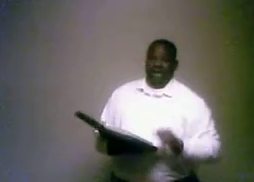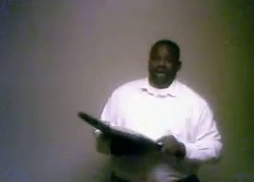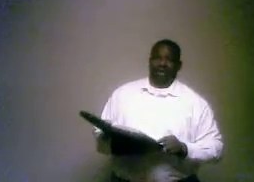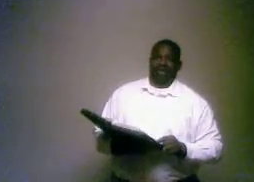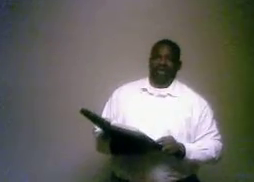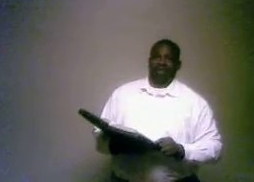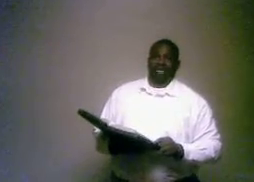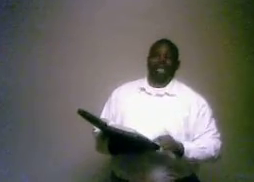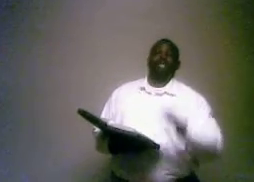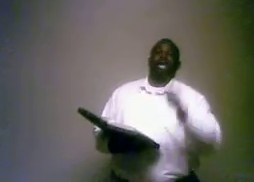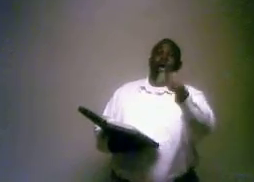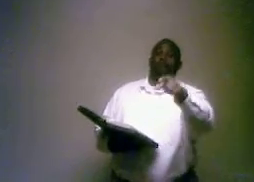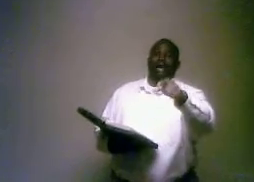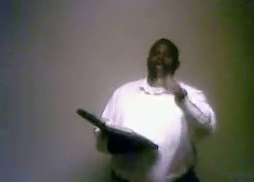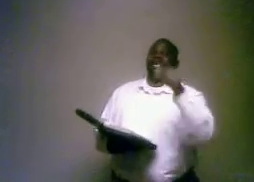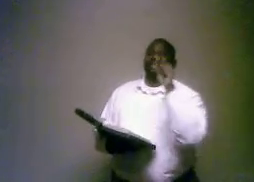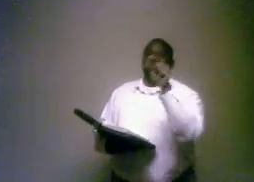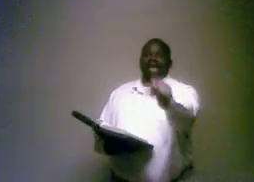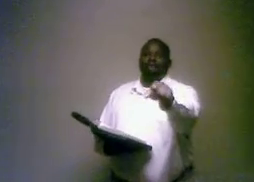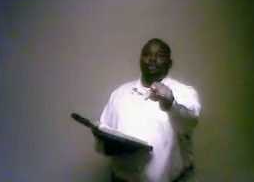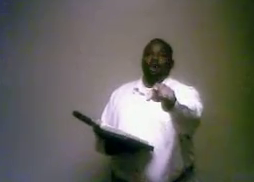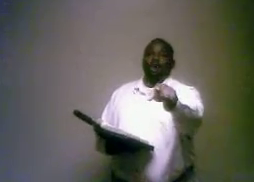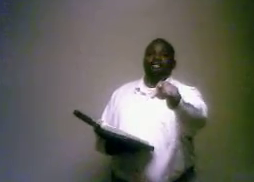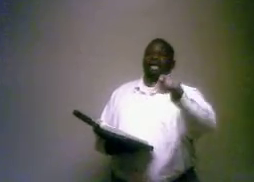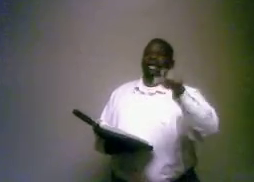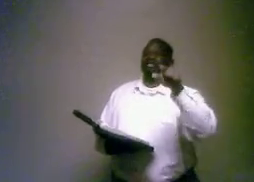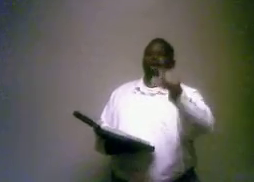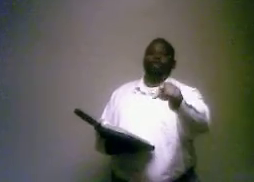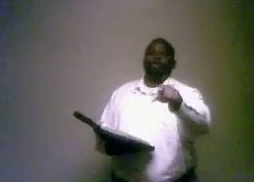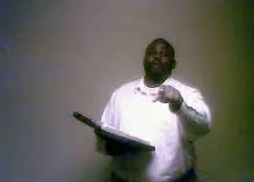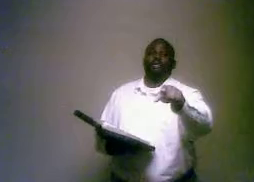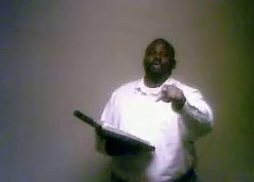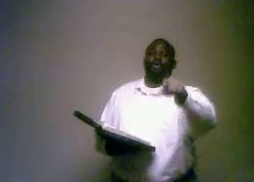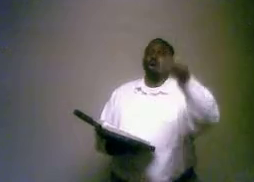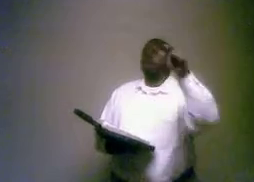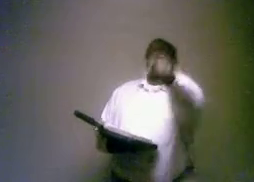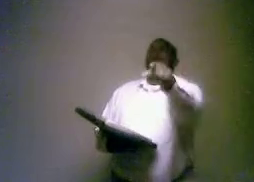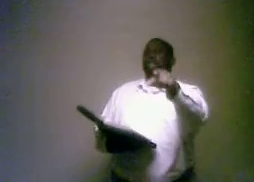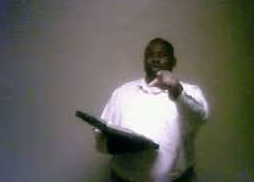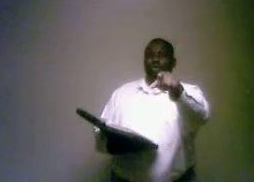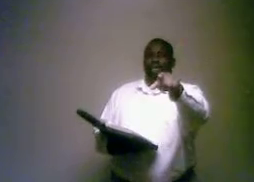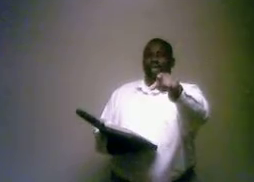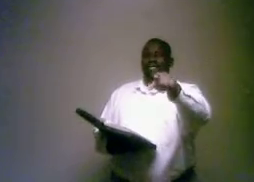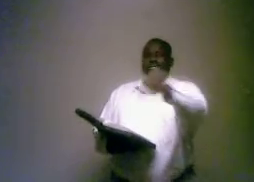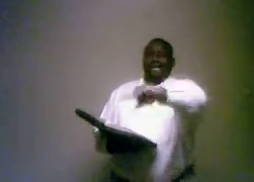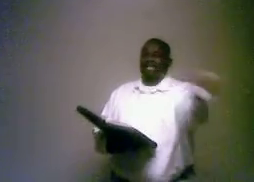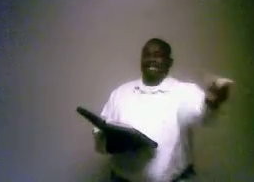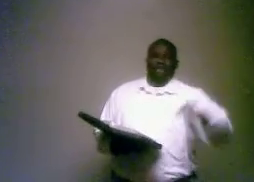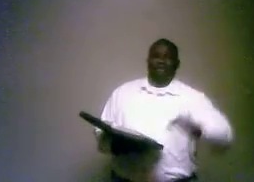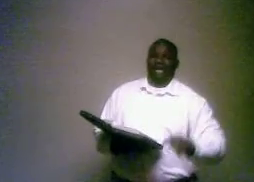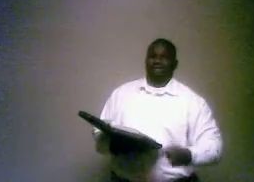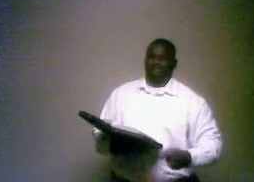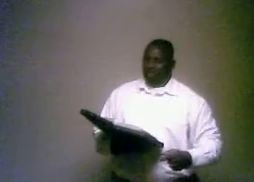hell because you're hell bound. He gave you the words and he told you what to do. Who are you to say that you don't have to do it?